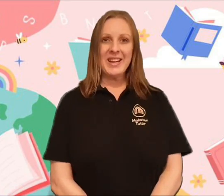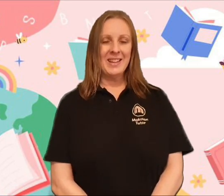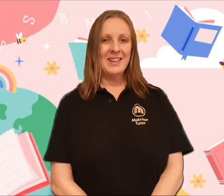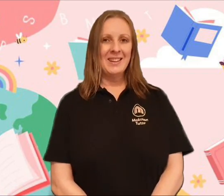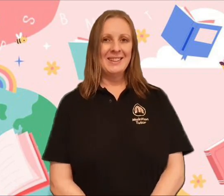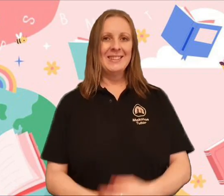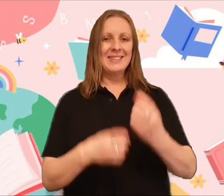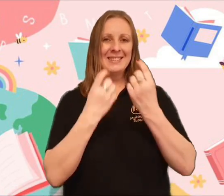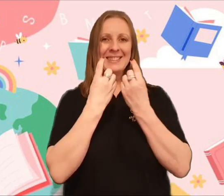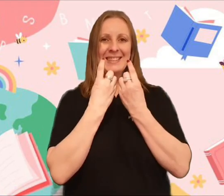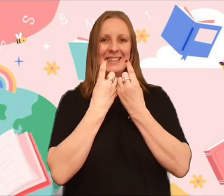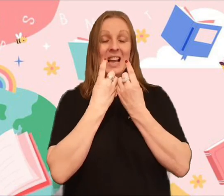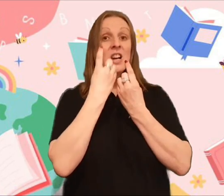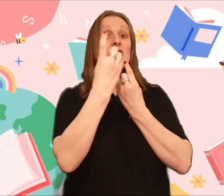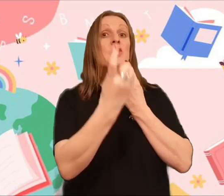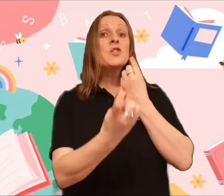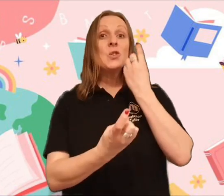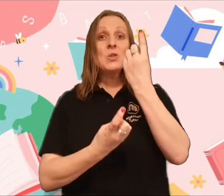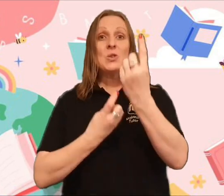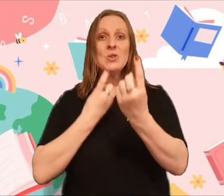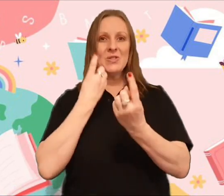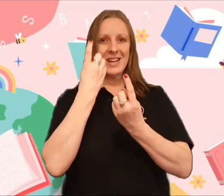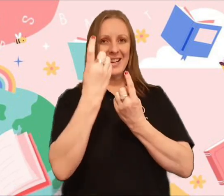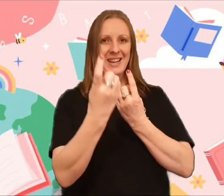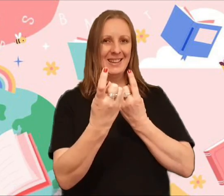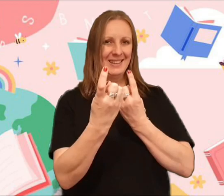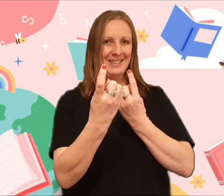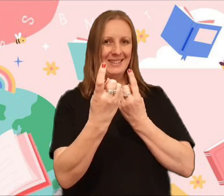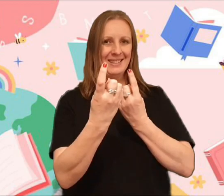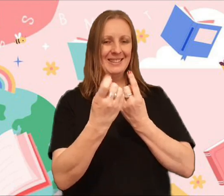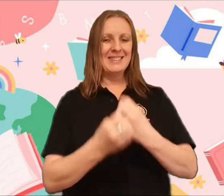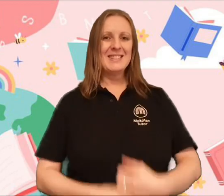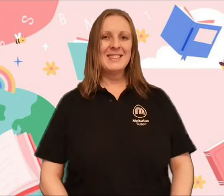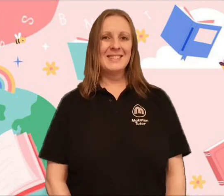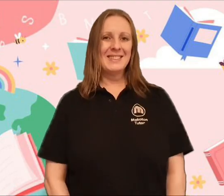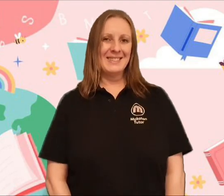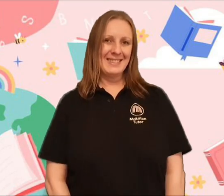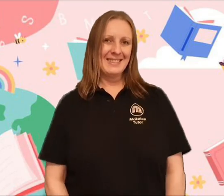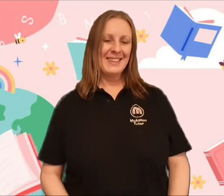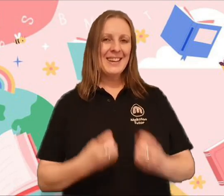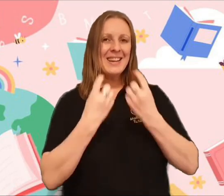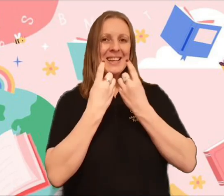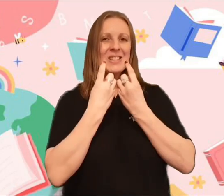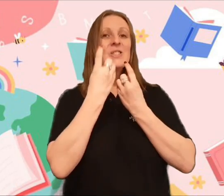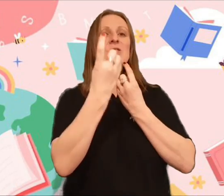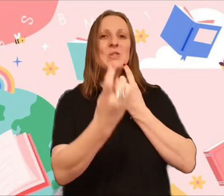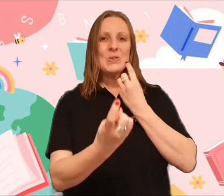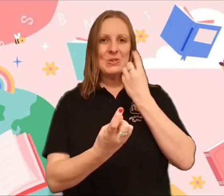story, story.